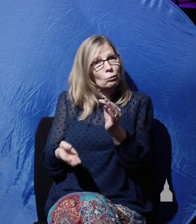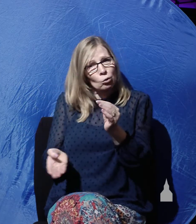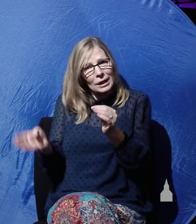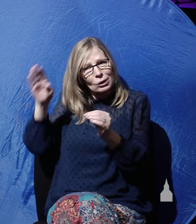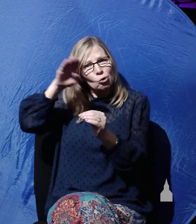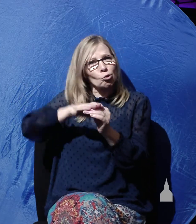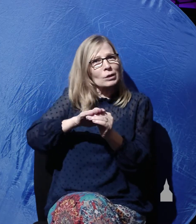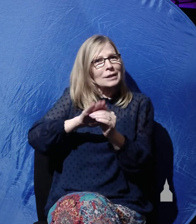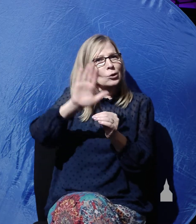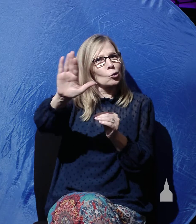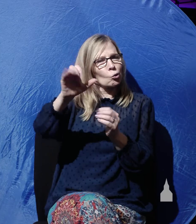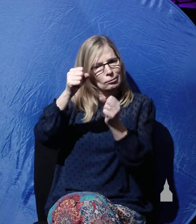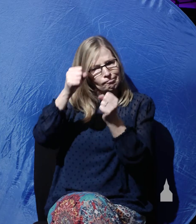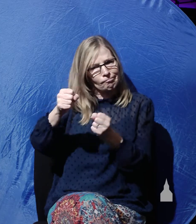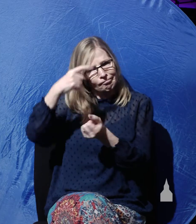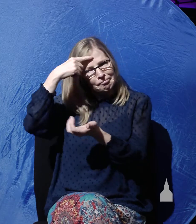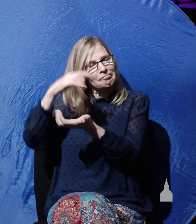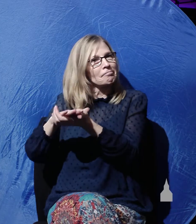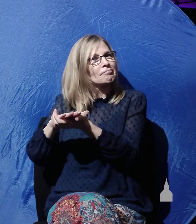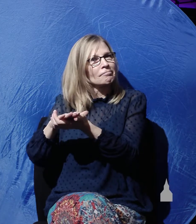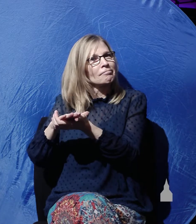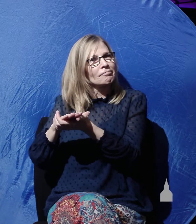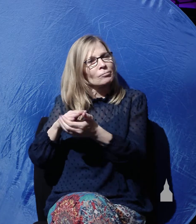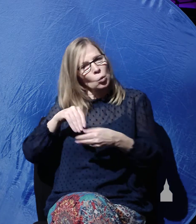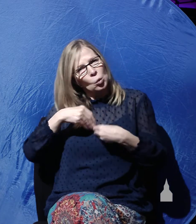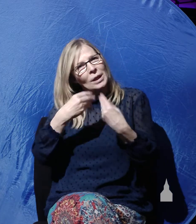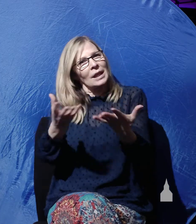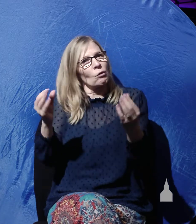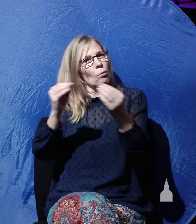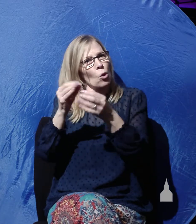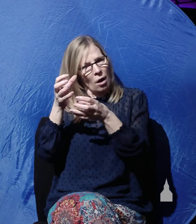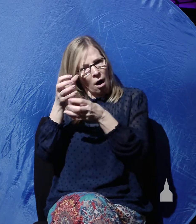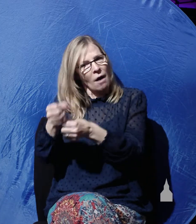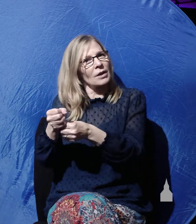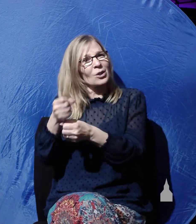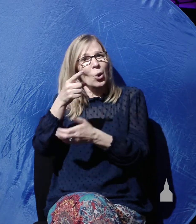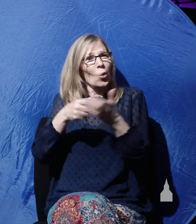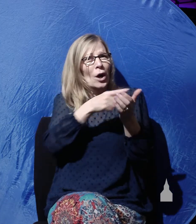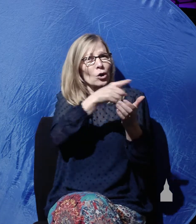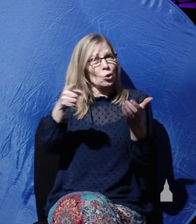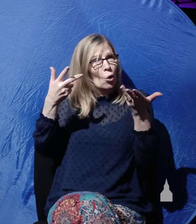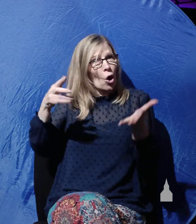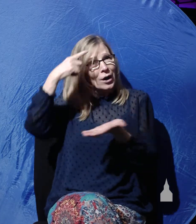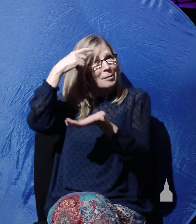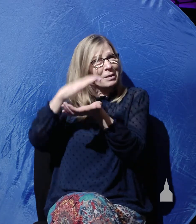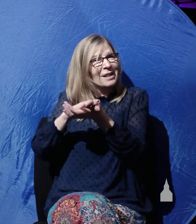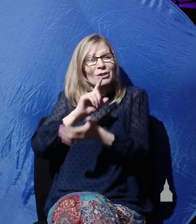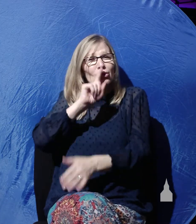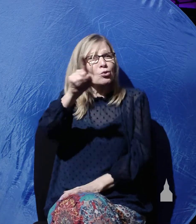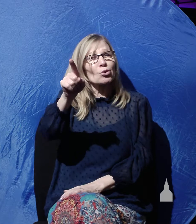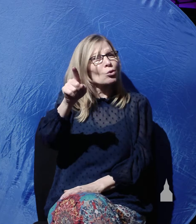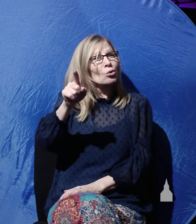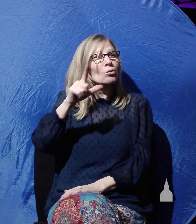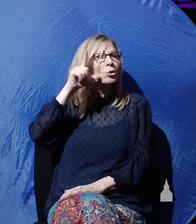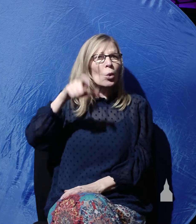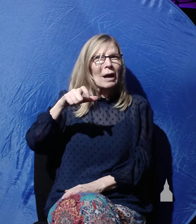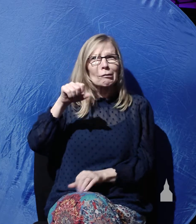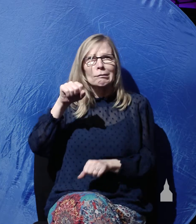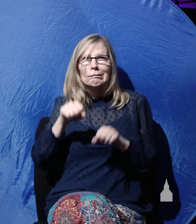will give you greater confidence that what you have believed is absolutely true. You don't need to have any doubts about it. And it will encourage